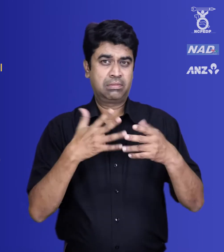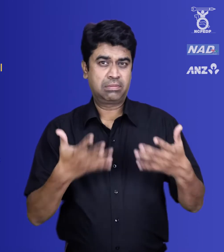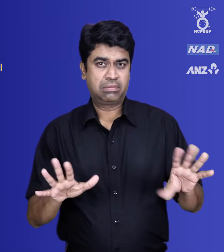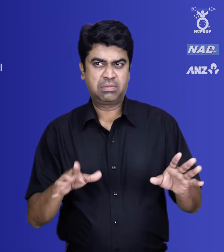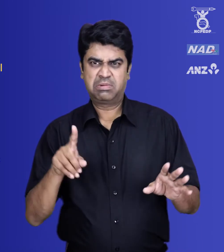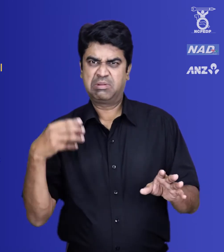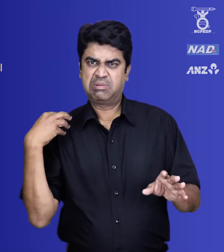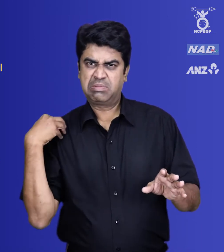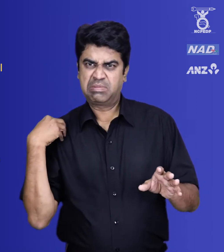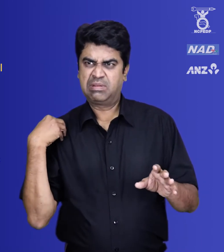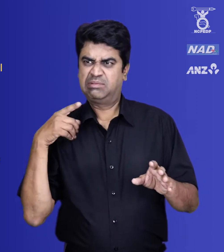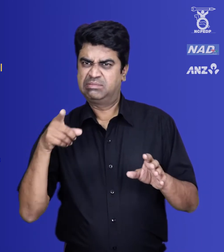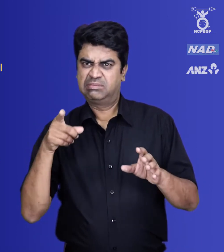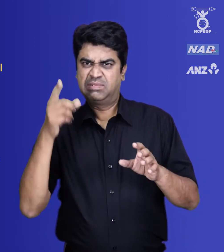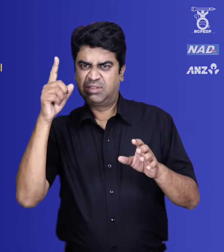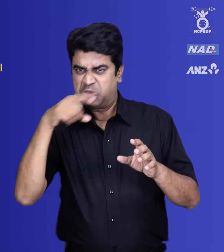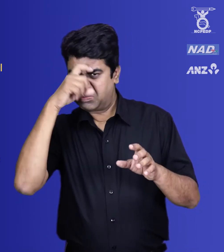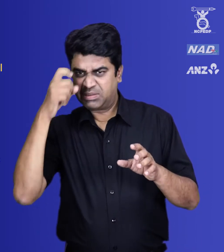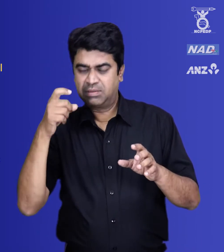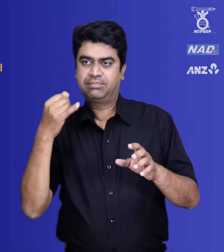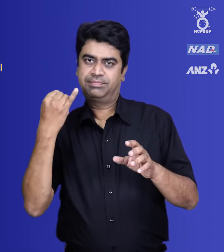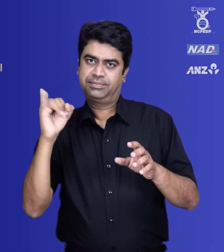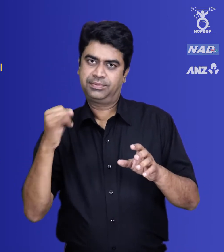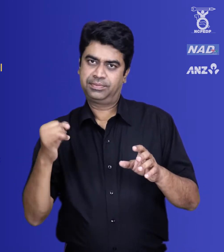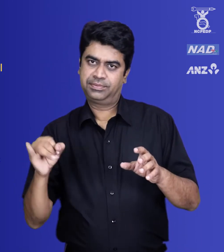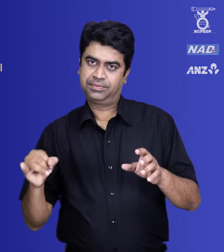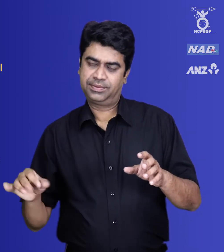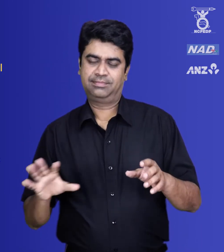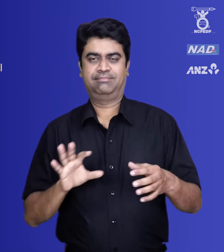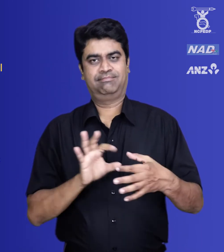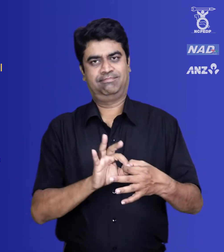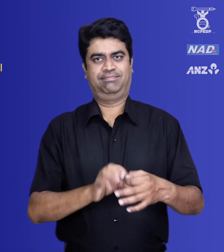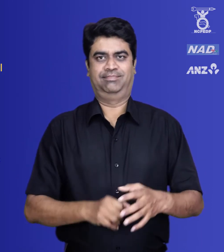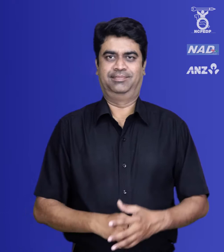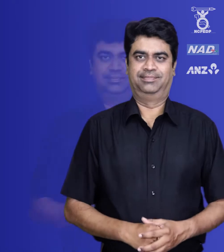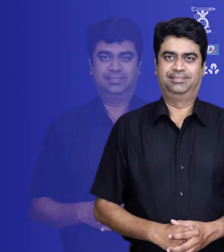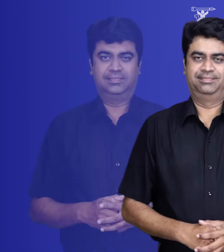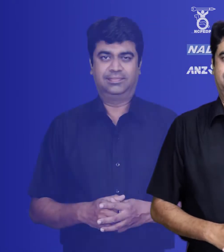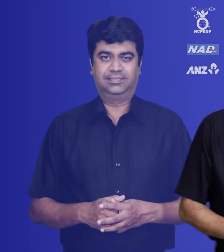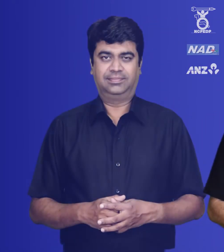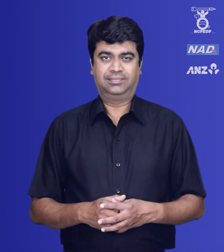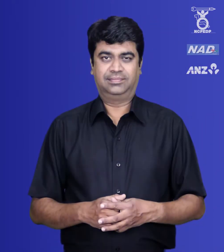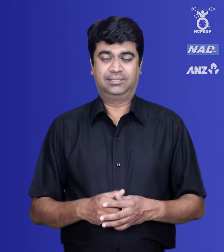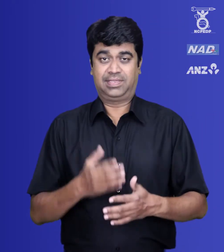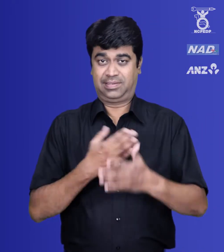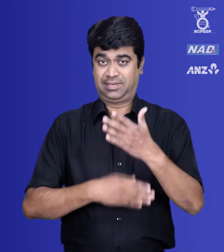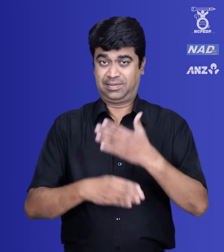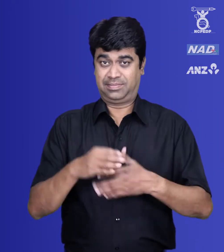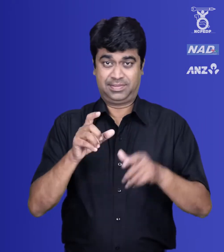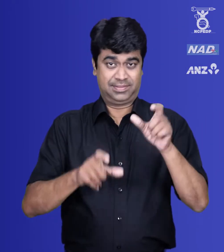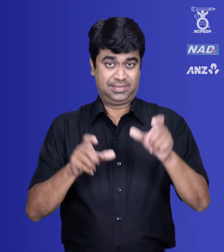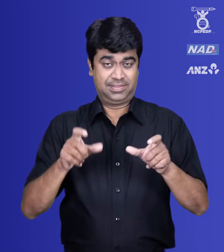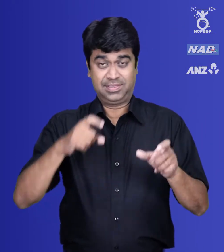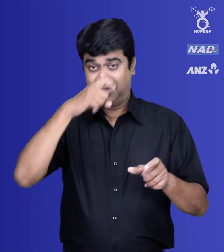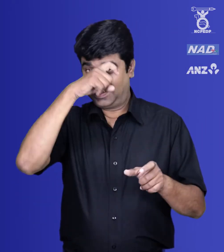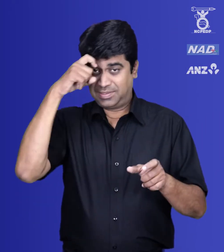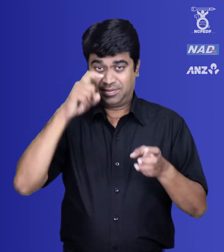if any, exempt any establishment from the provisions of this section. 21 – Every government